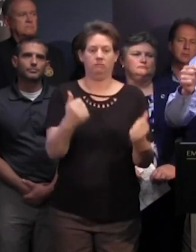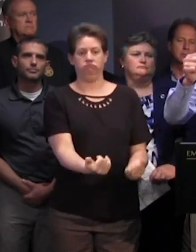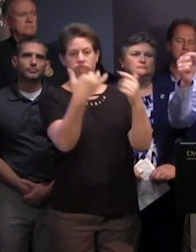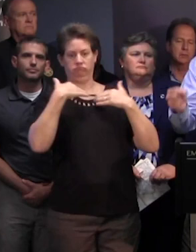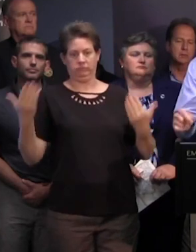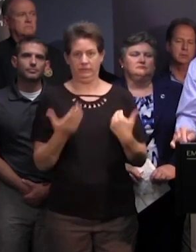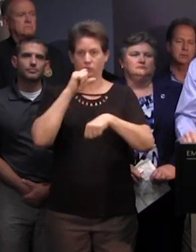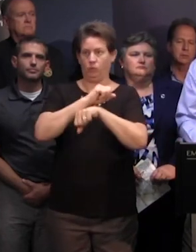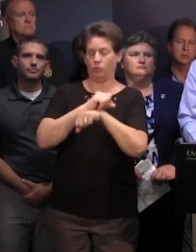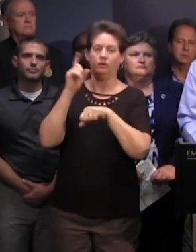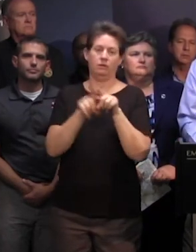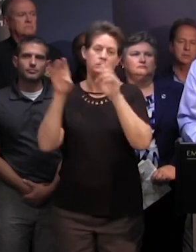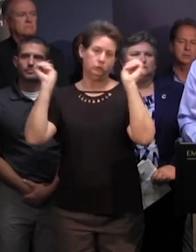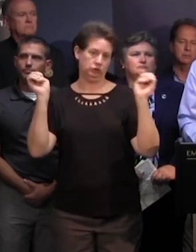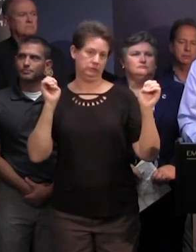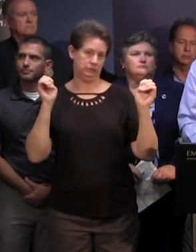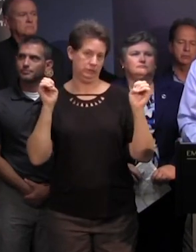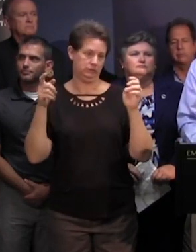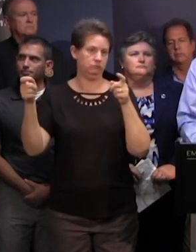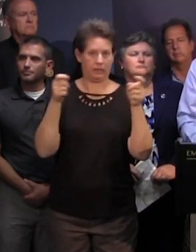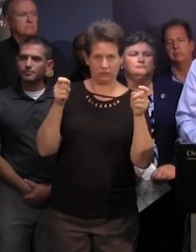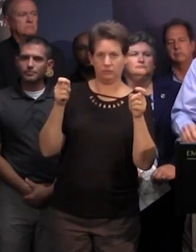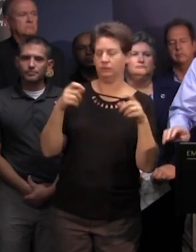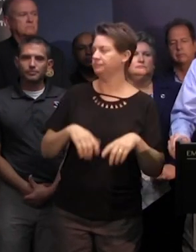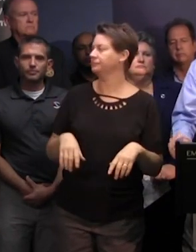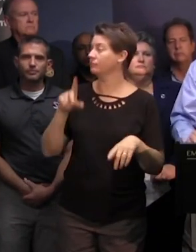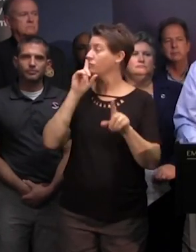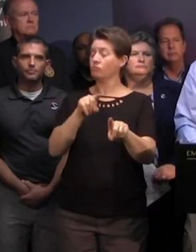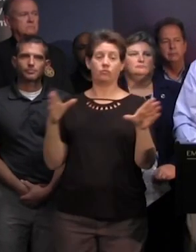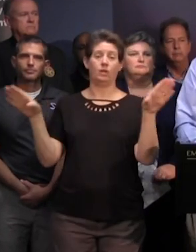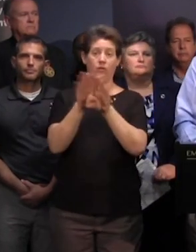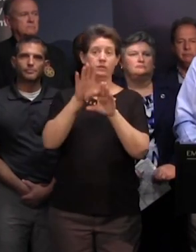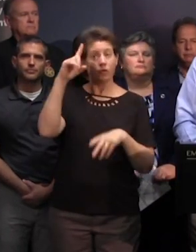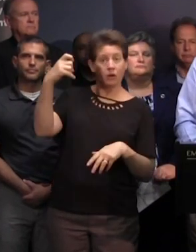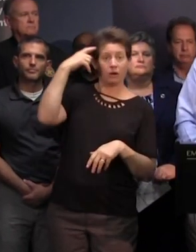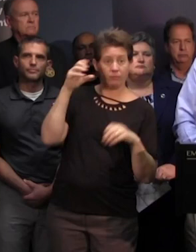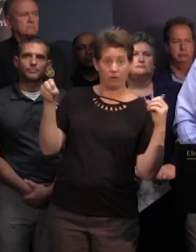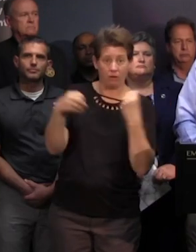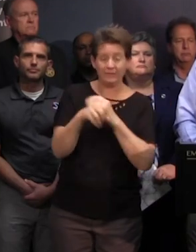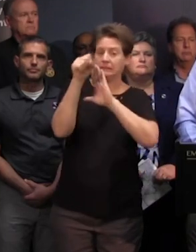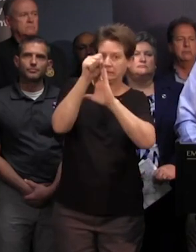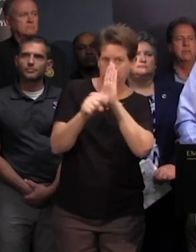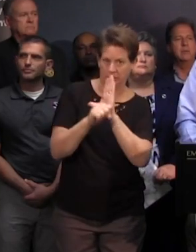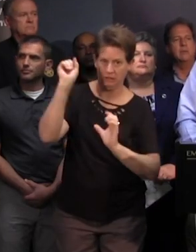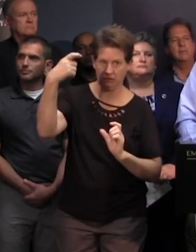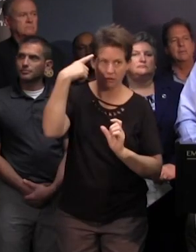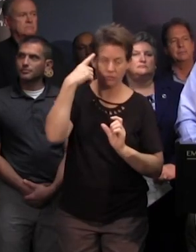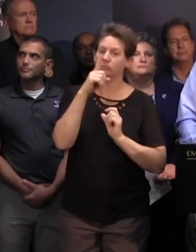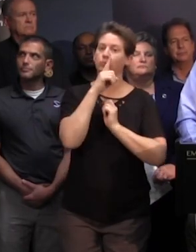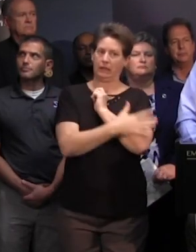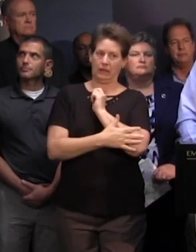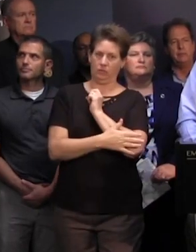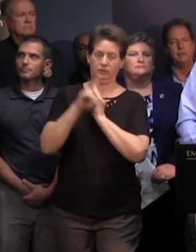management capacities that they already work in i've ordered the closing of government offices state government offices not